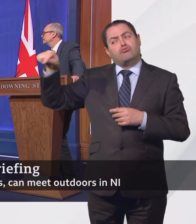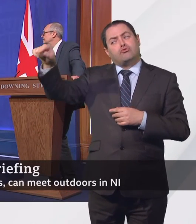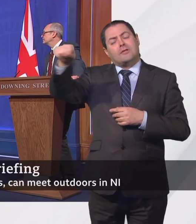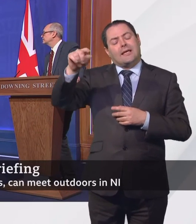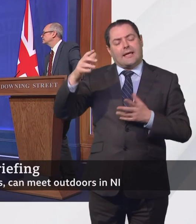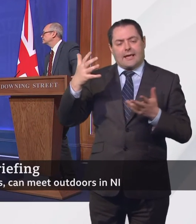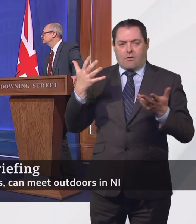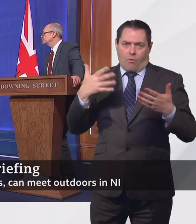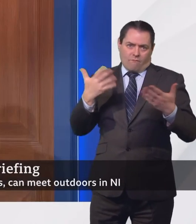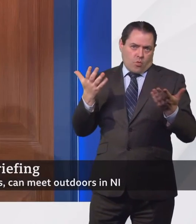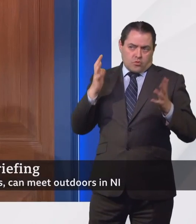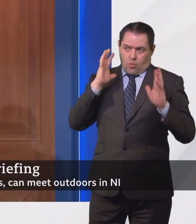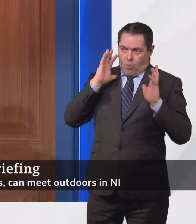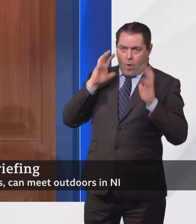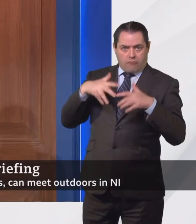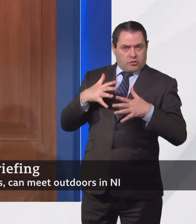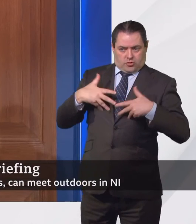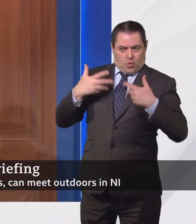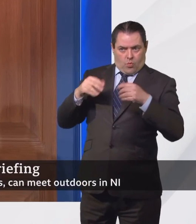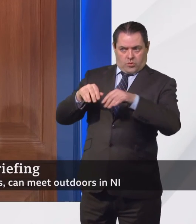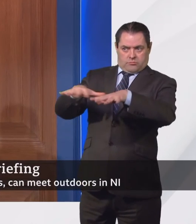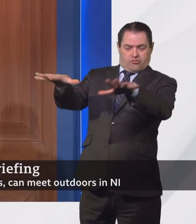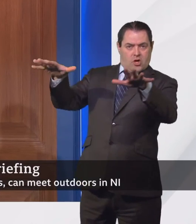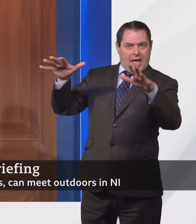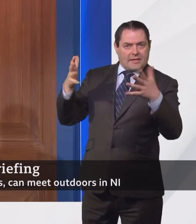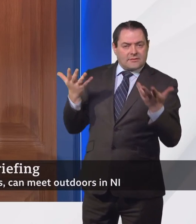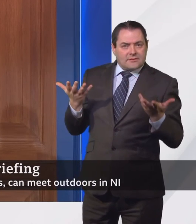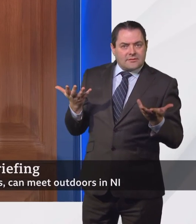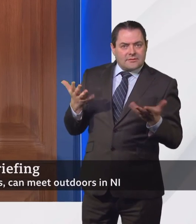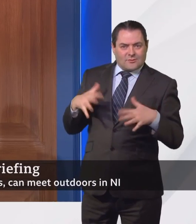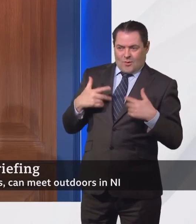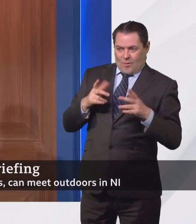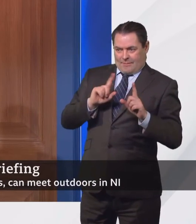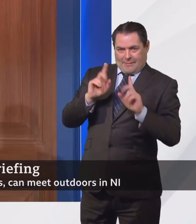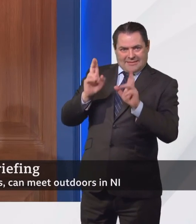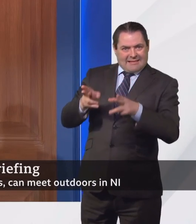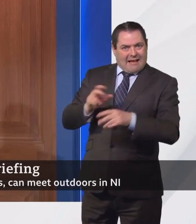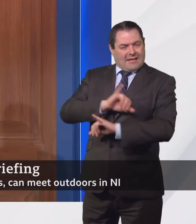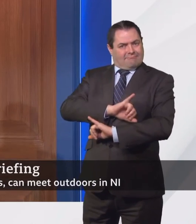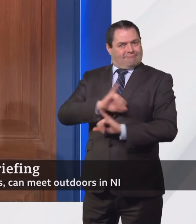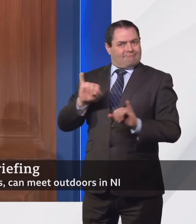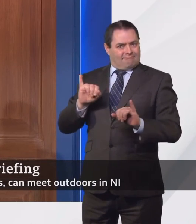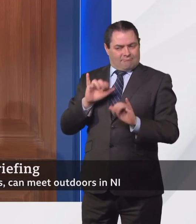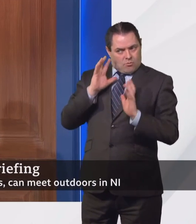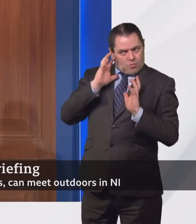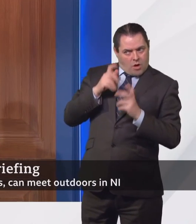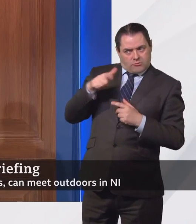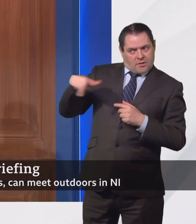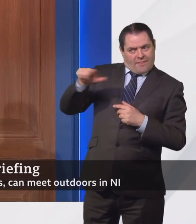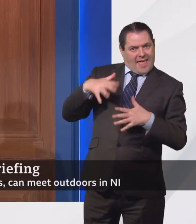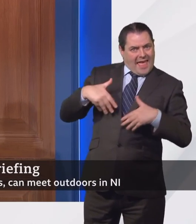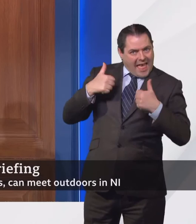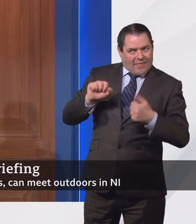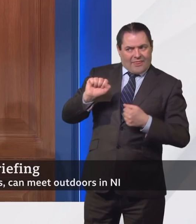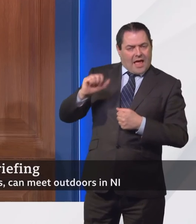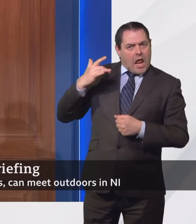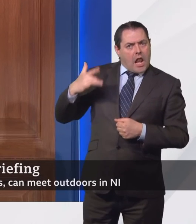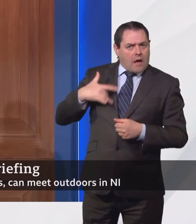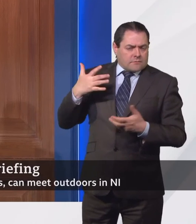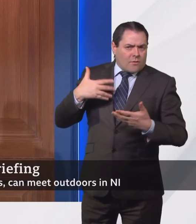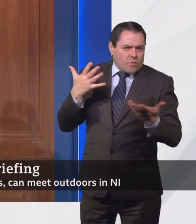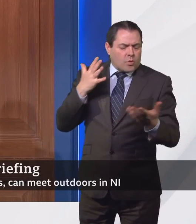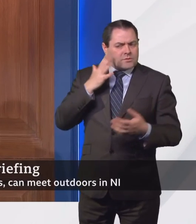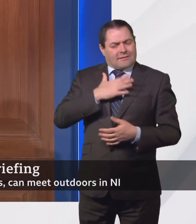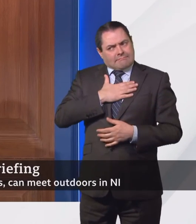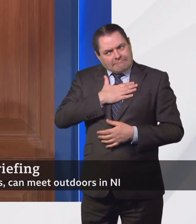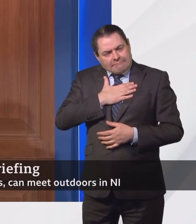would be concerned about any country in the world where rates are going up because that has a big impact on people's health and lives. So I think, you know,